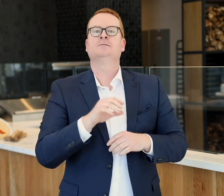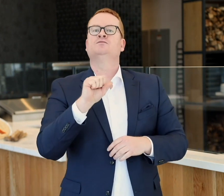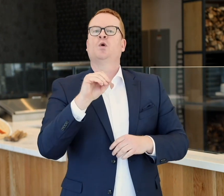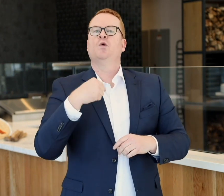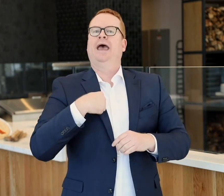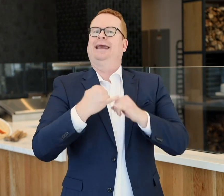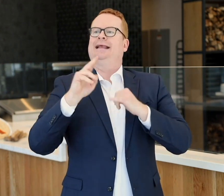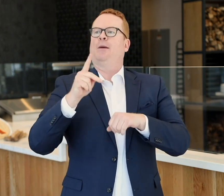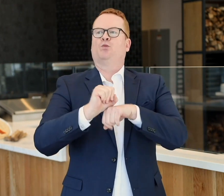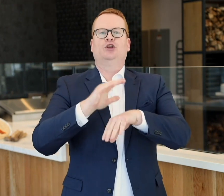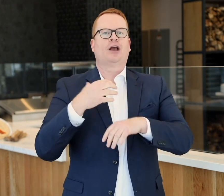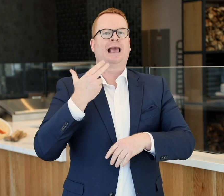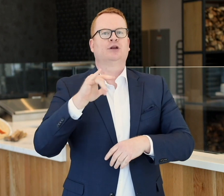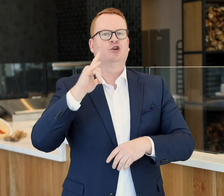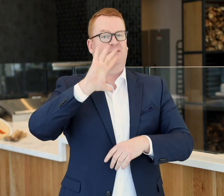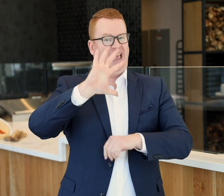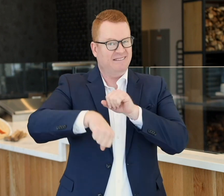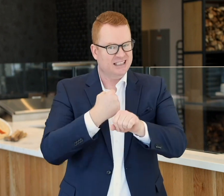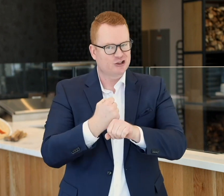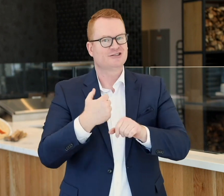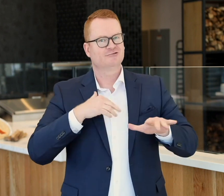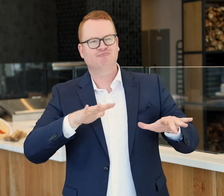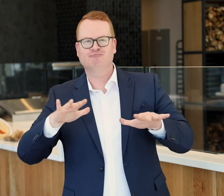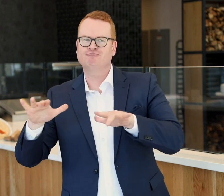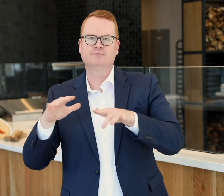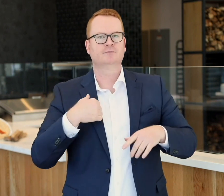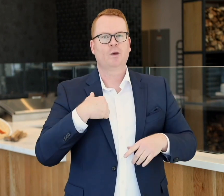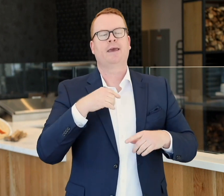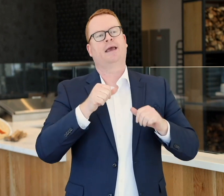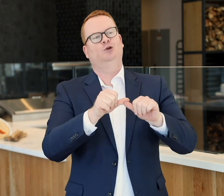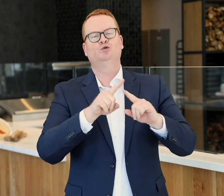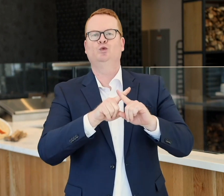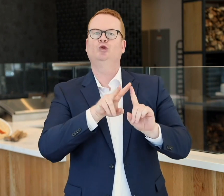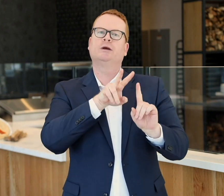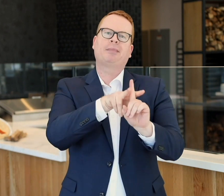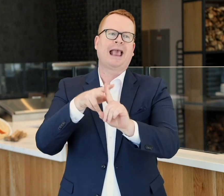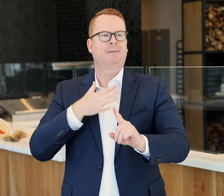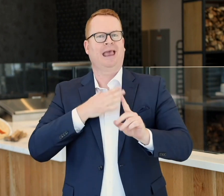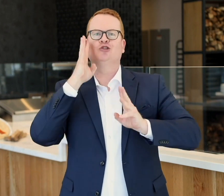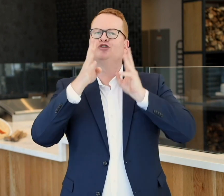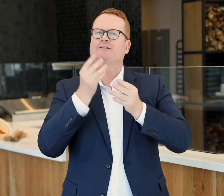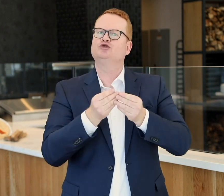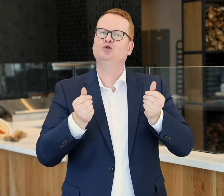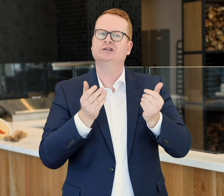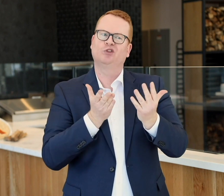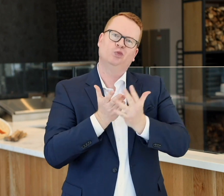I ended up working on the Hill for five years. I continued to apply creative solutions throughout my